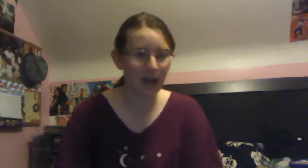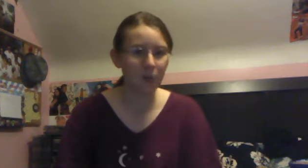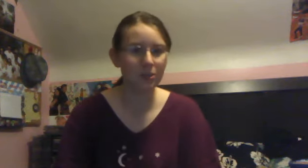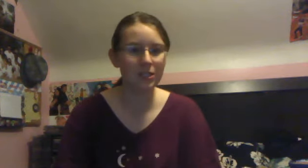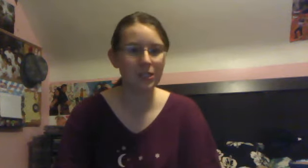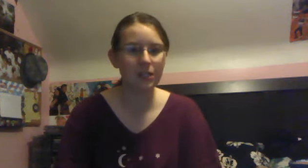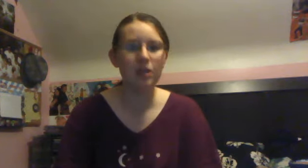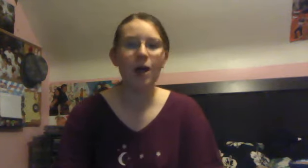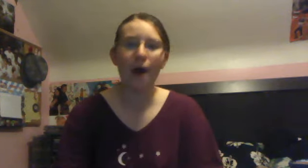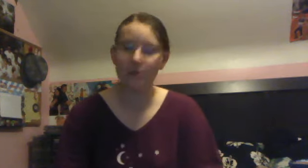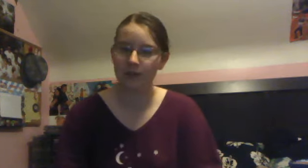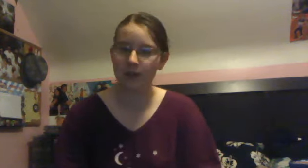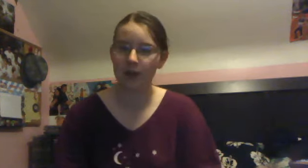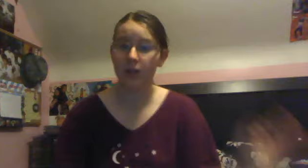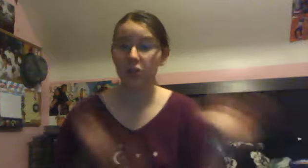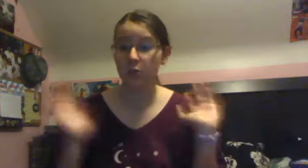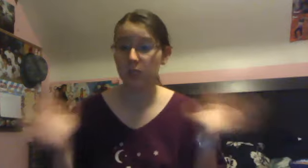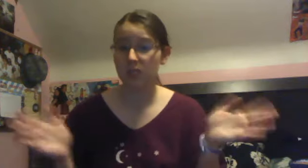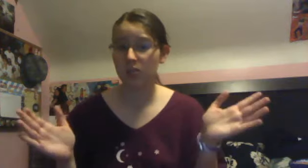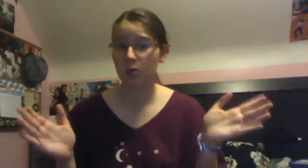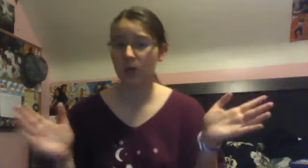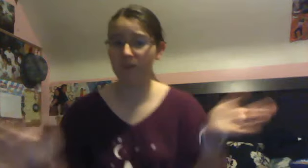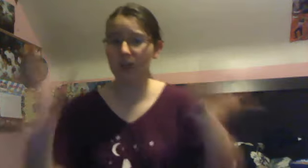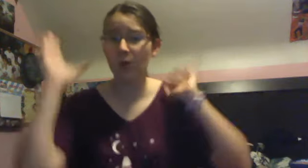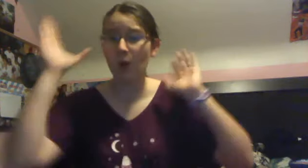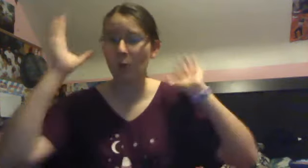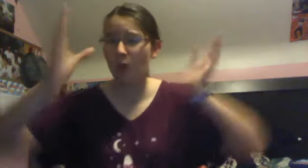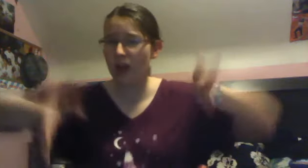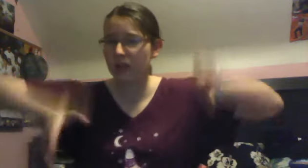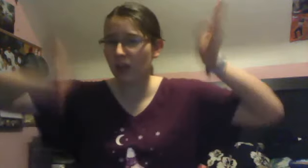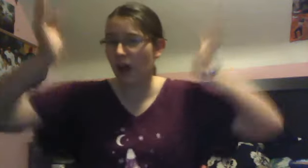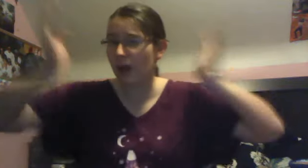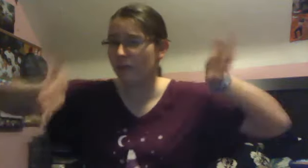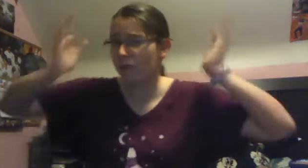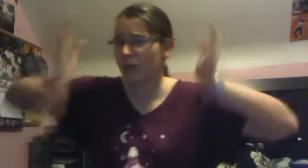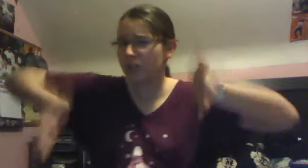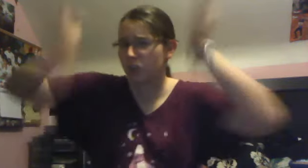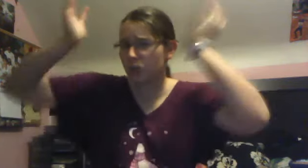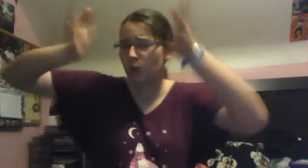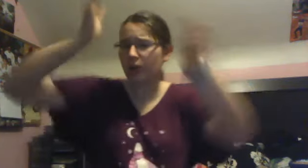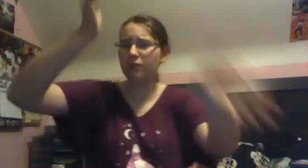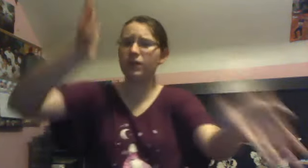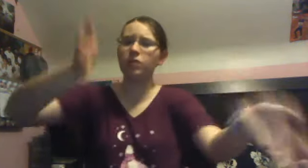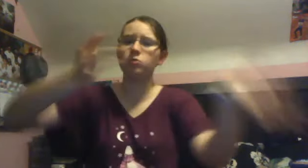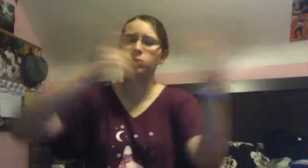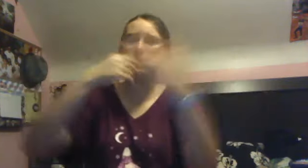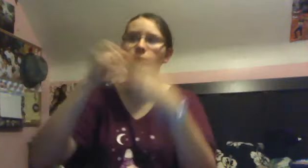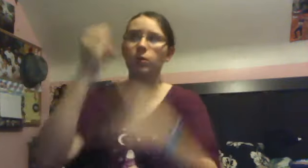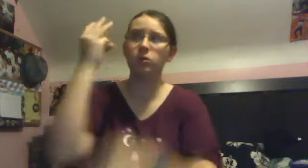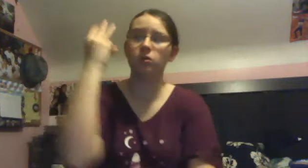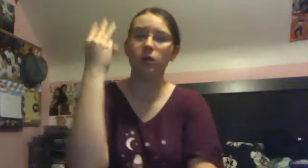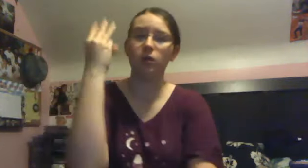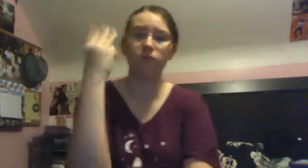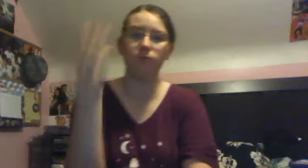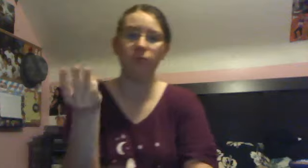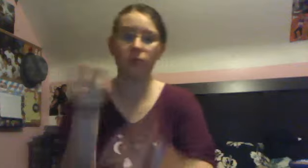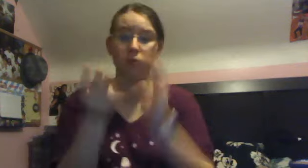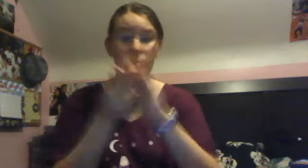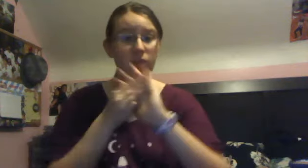it to see. Other than that, you will see the 200 video. When I reach 200 videos, which I've already filmed three videos,